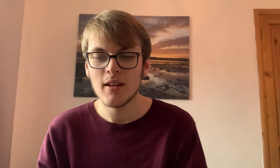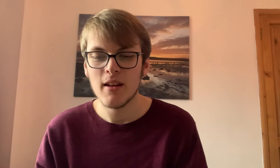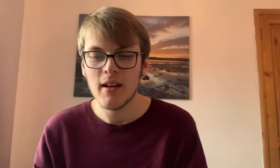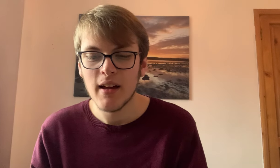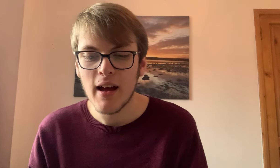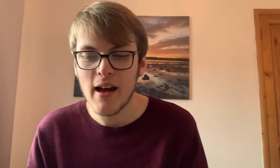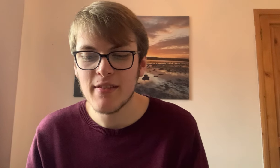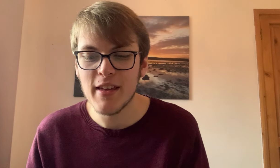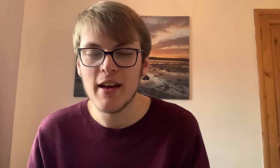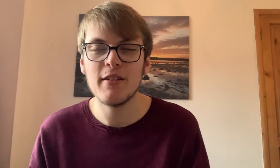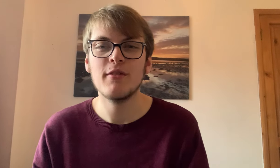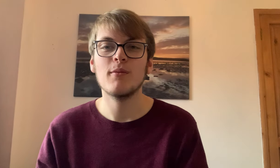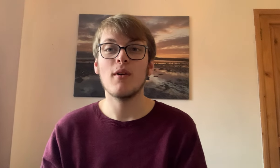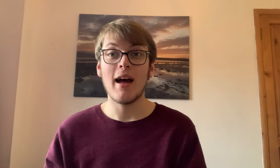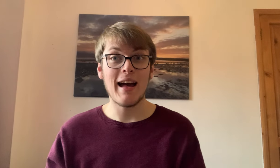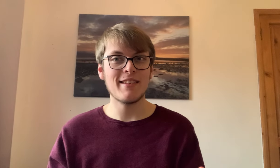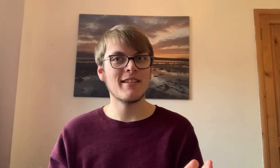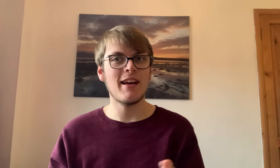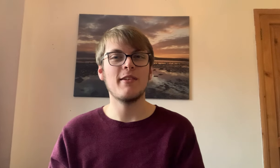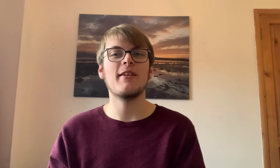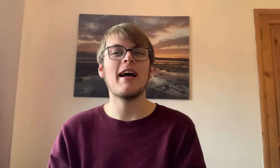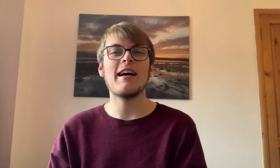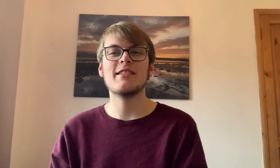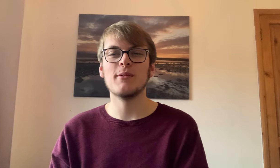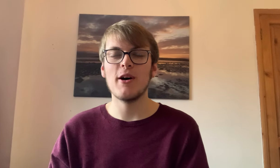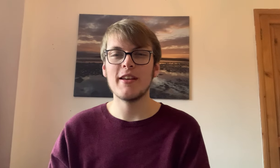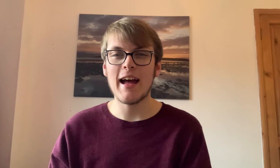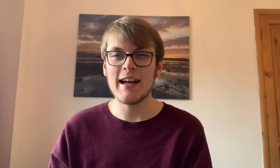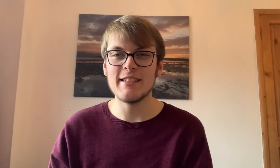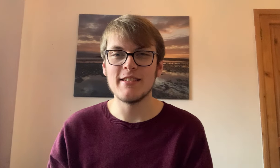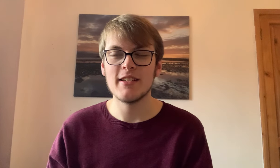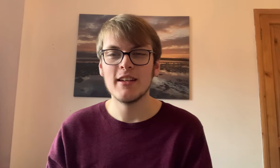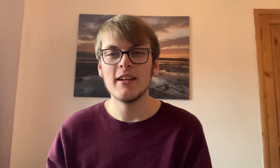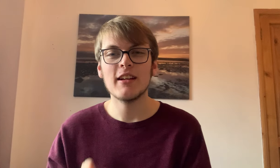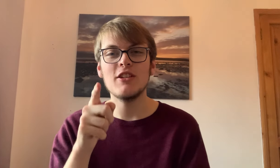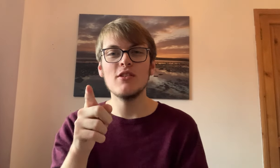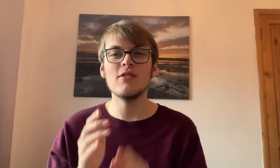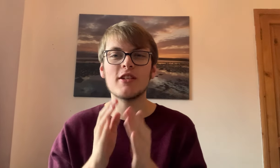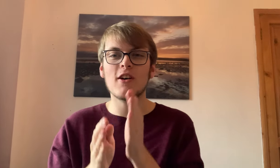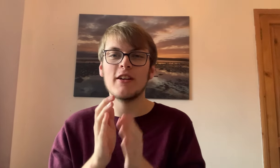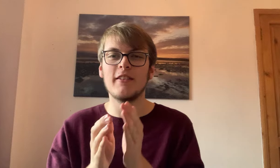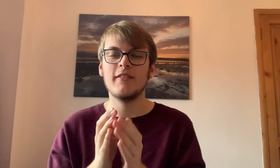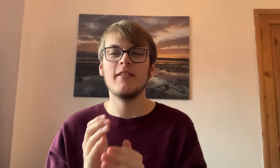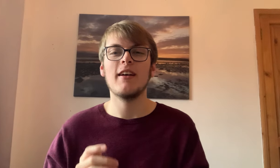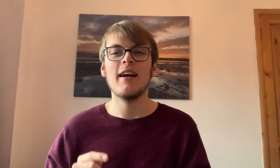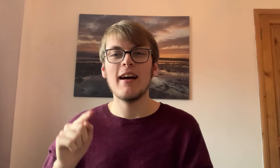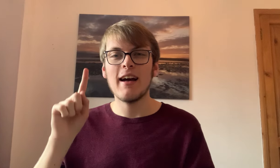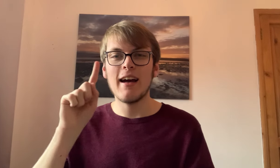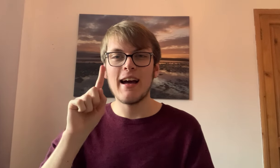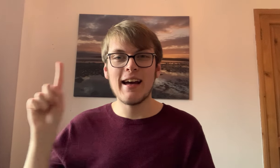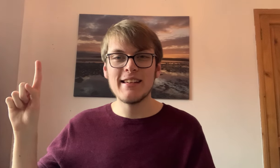And then, and then, we had the word and. Can you sign and?